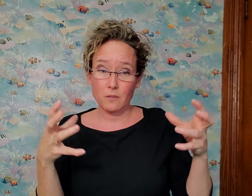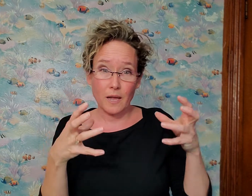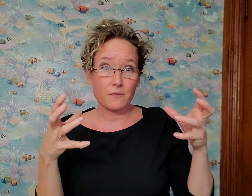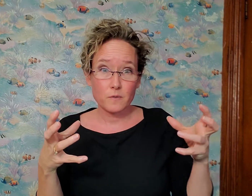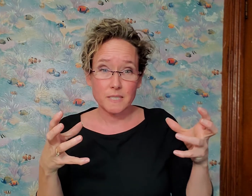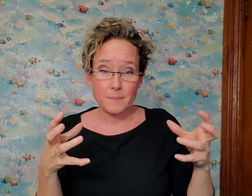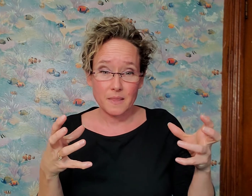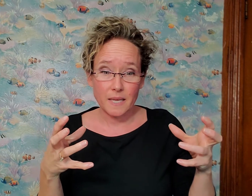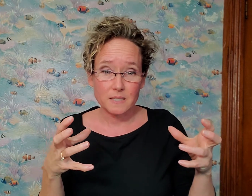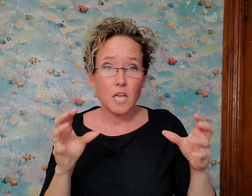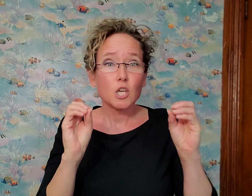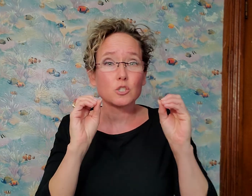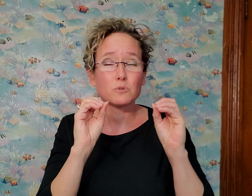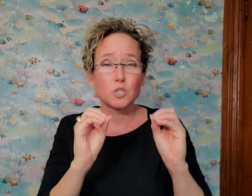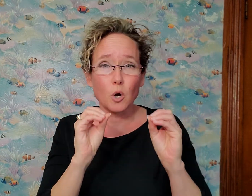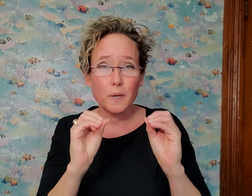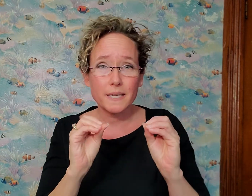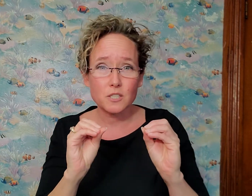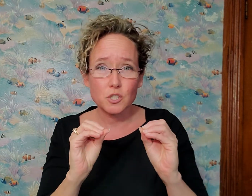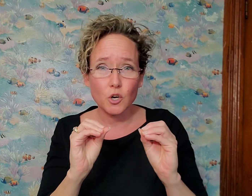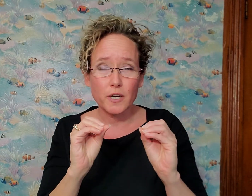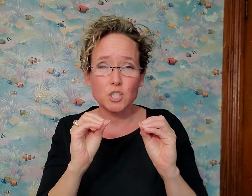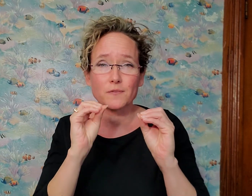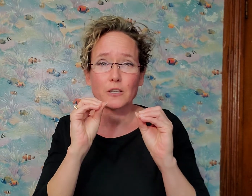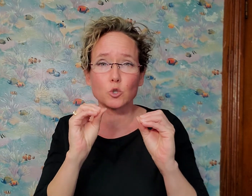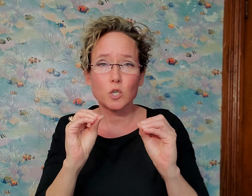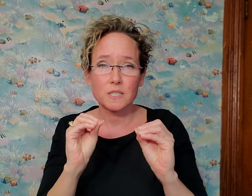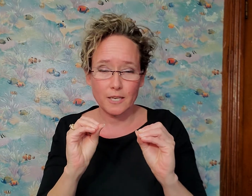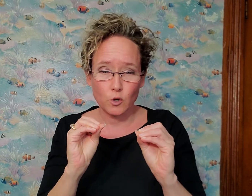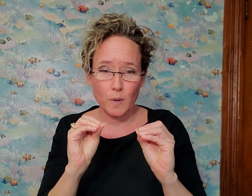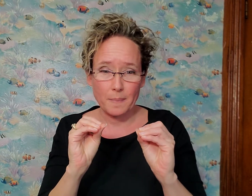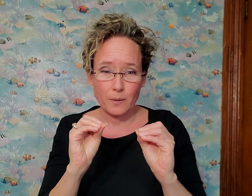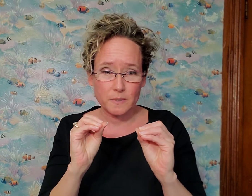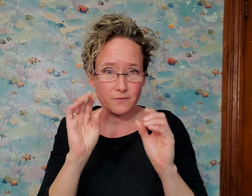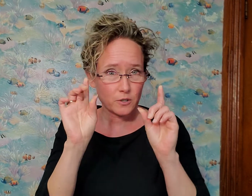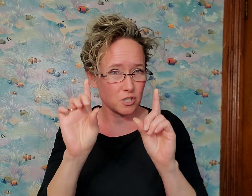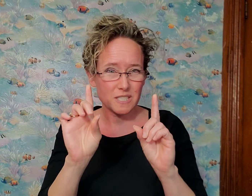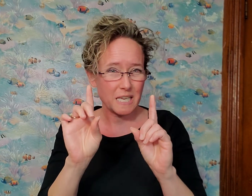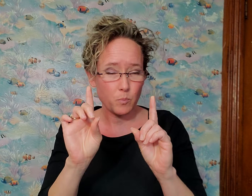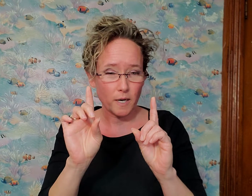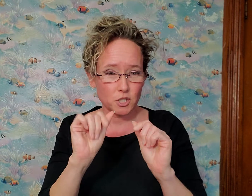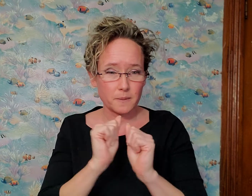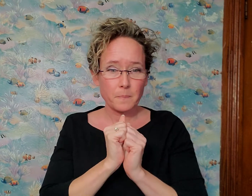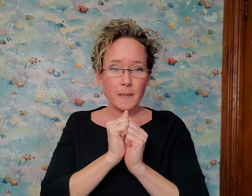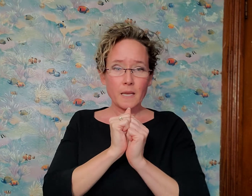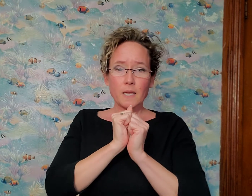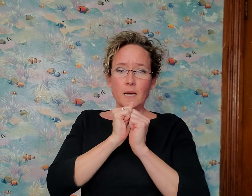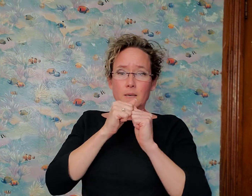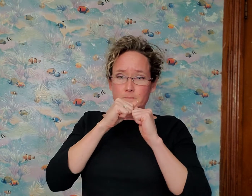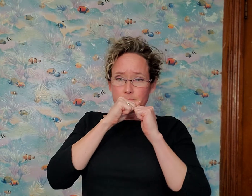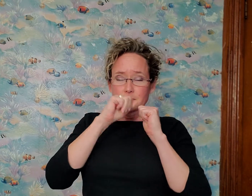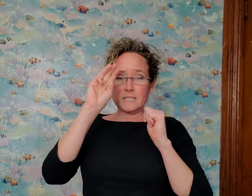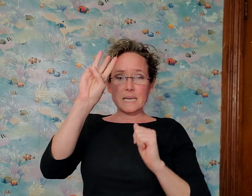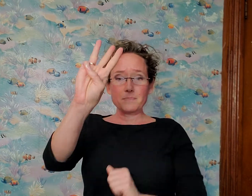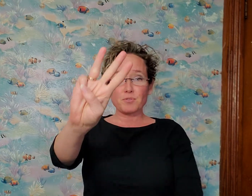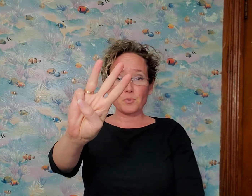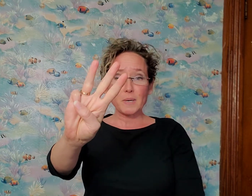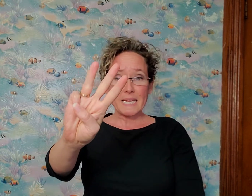a lot of overtime and things. So don't get discouraged if it looks like you're going backwards at first. Just keep watching. Step three,